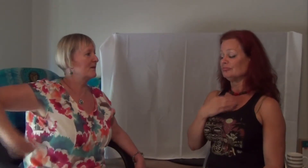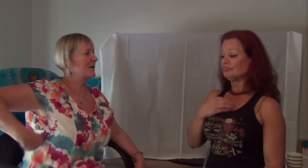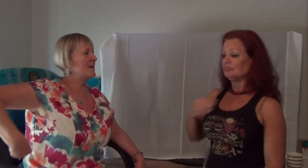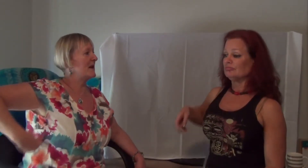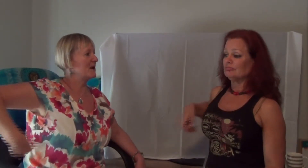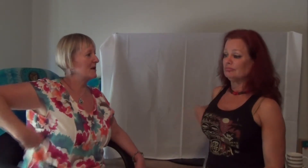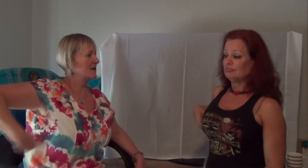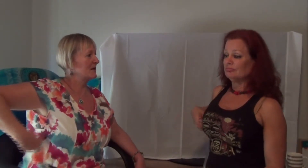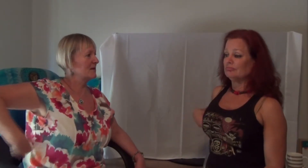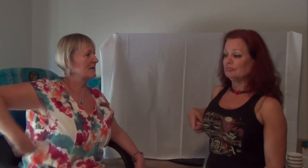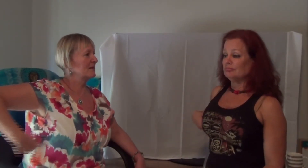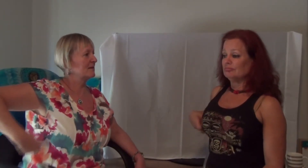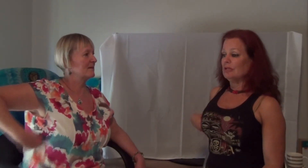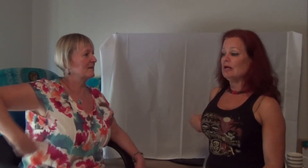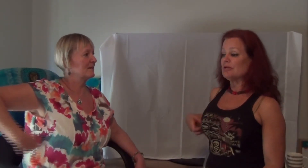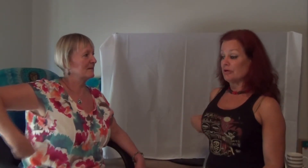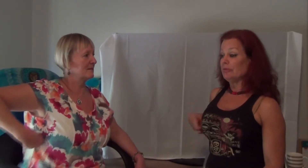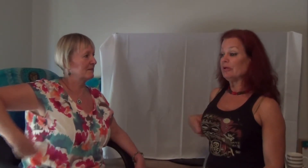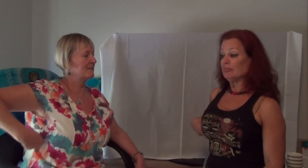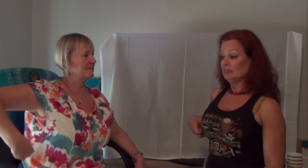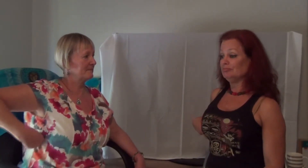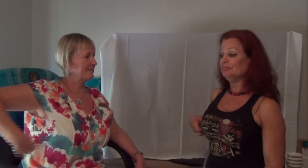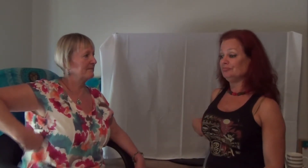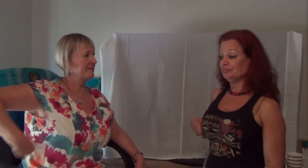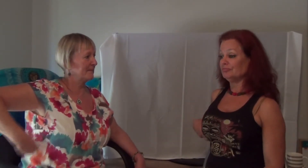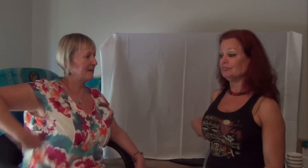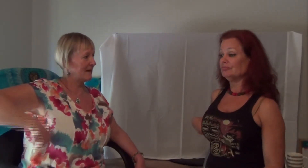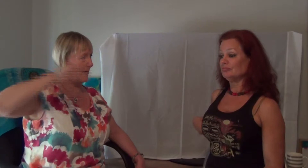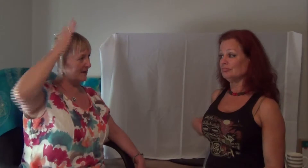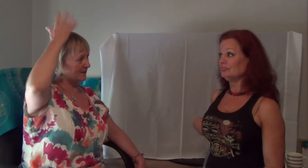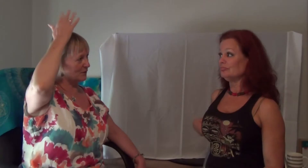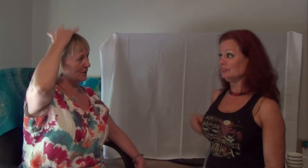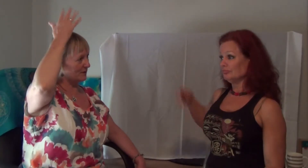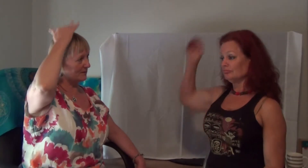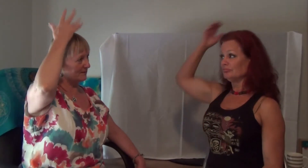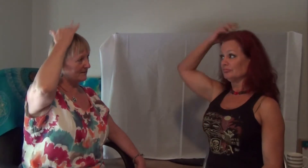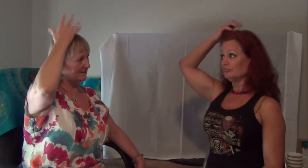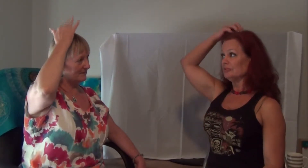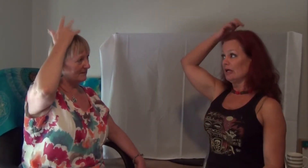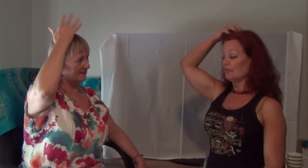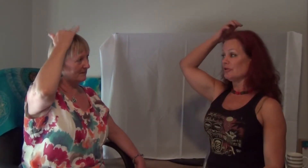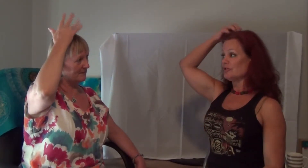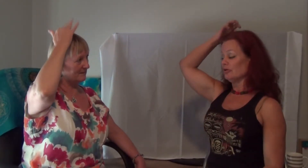Screaming. Screaming. Out of control. Out of control.